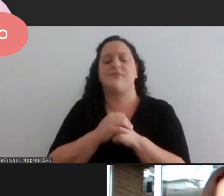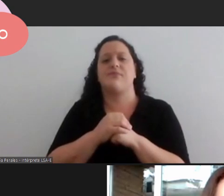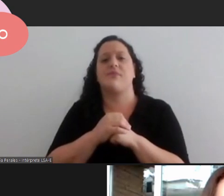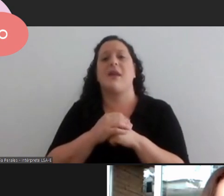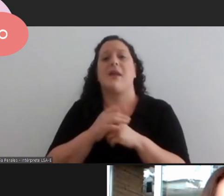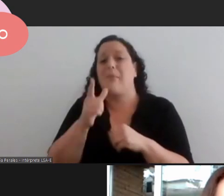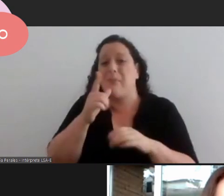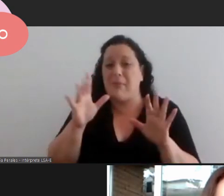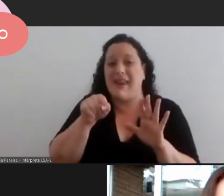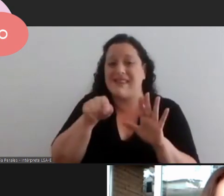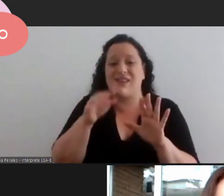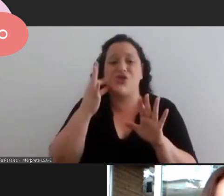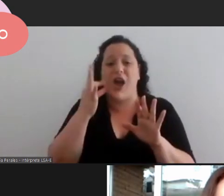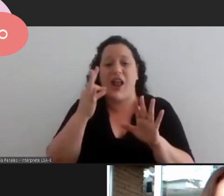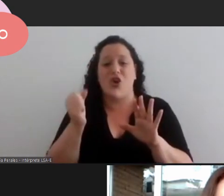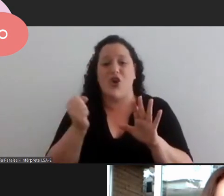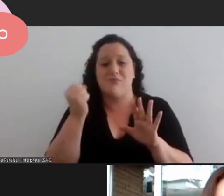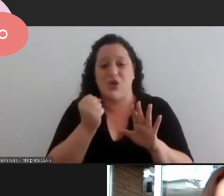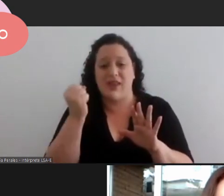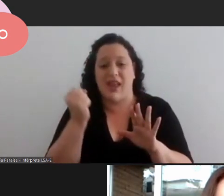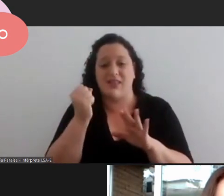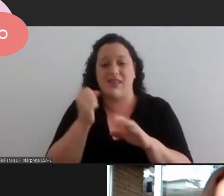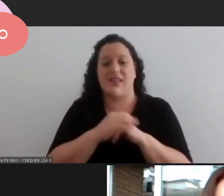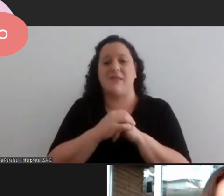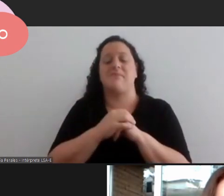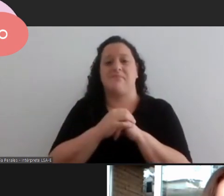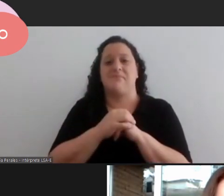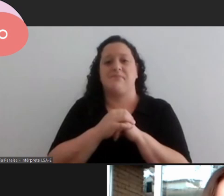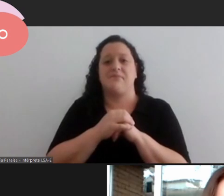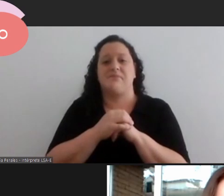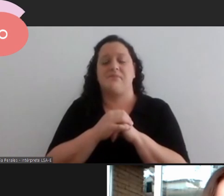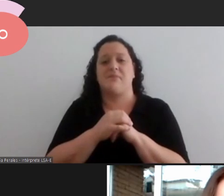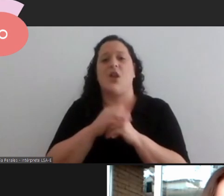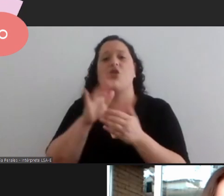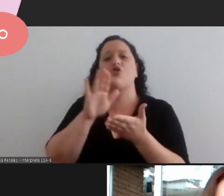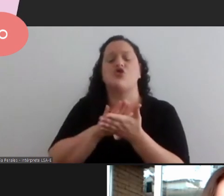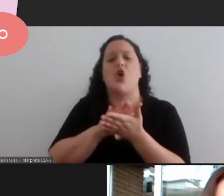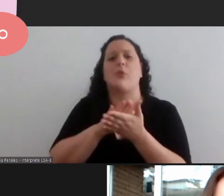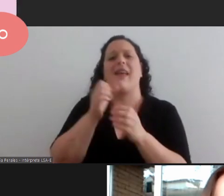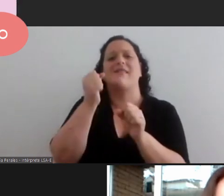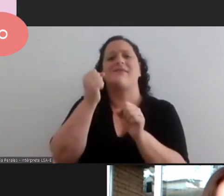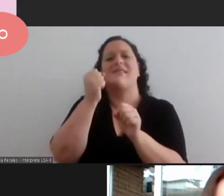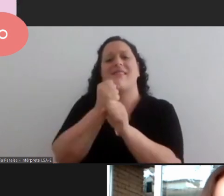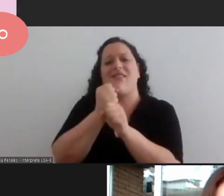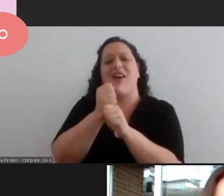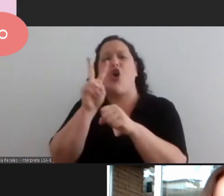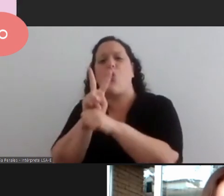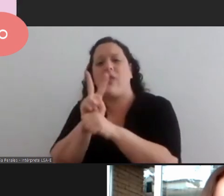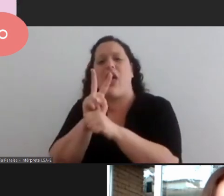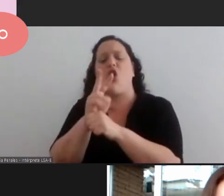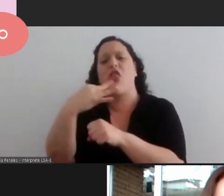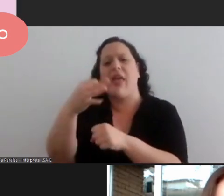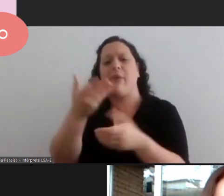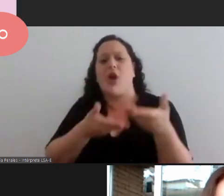and i think that this would be good this is something that is actually being discussed in argentina and is related to the redistribution of